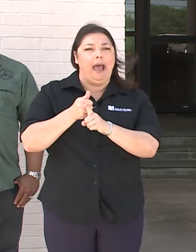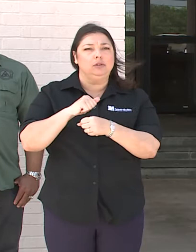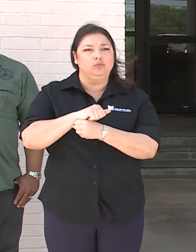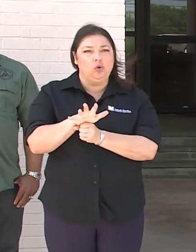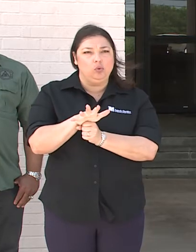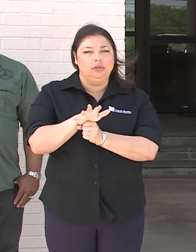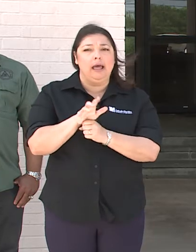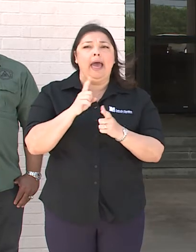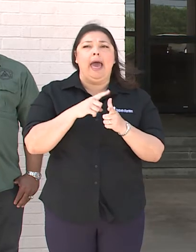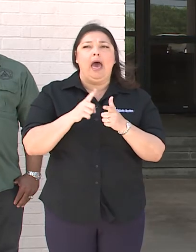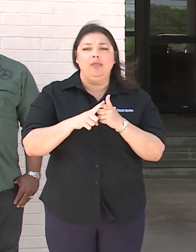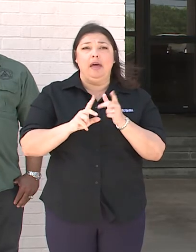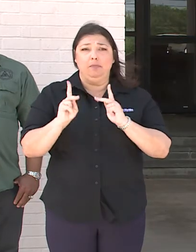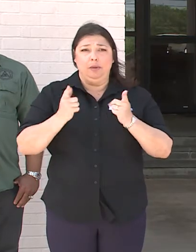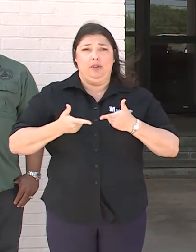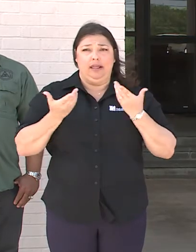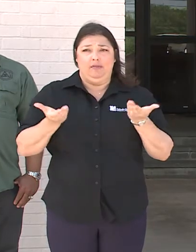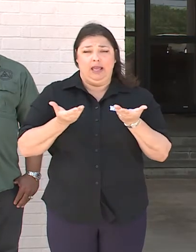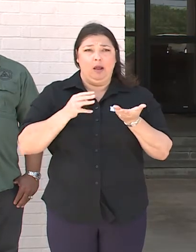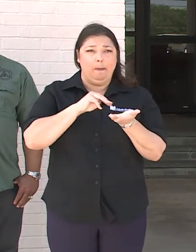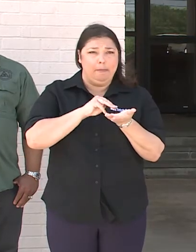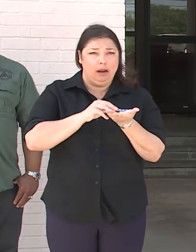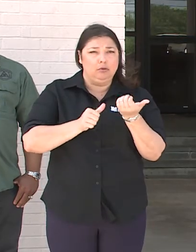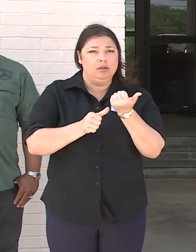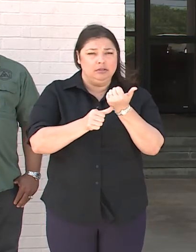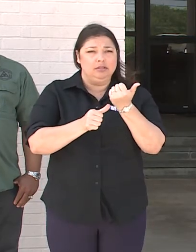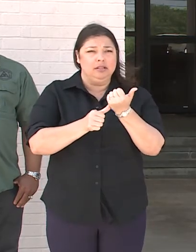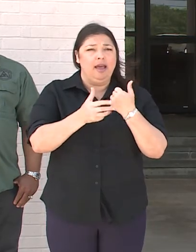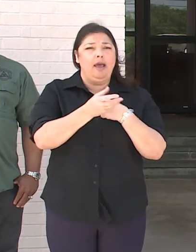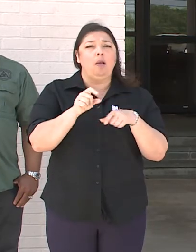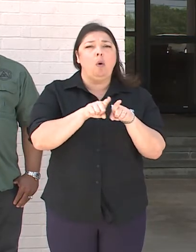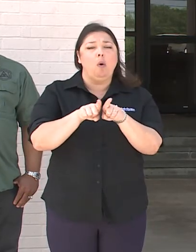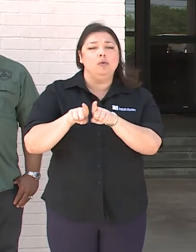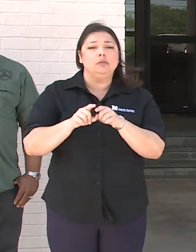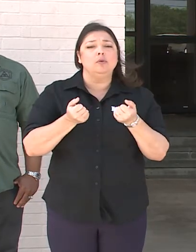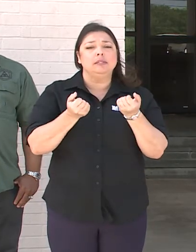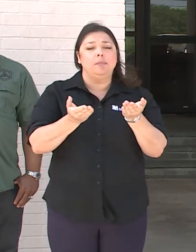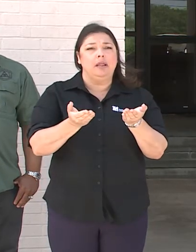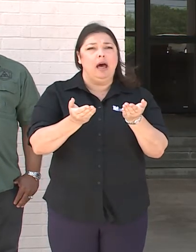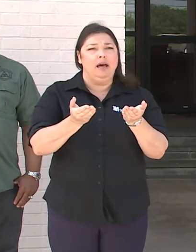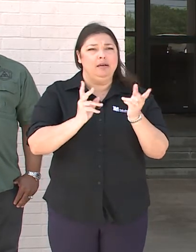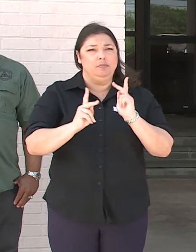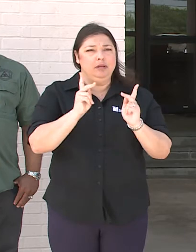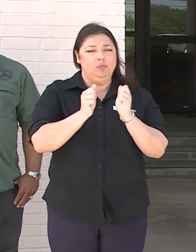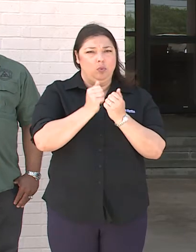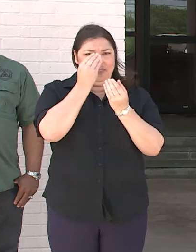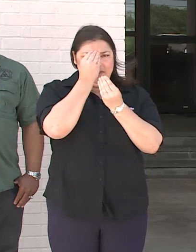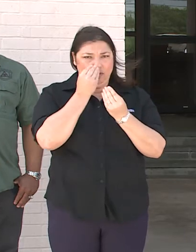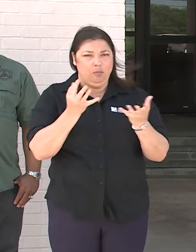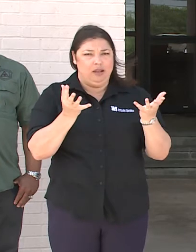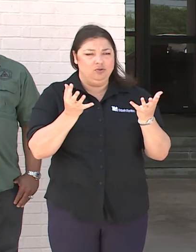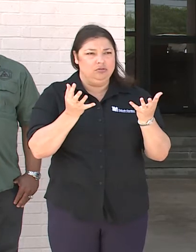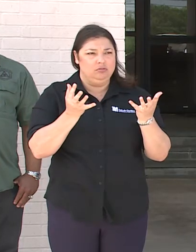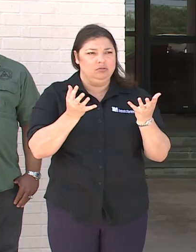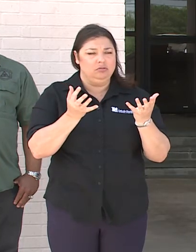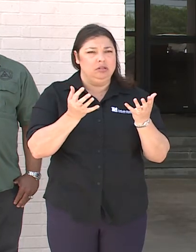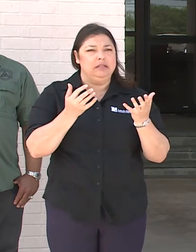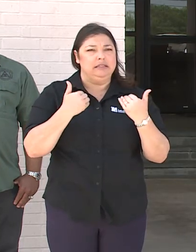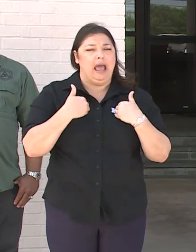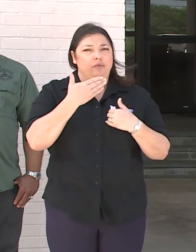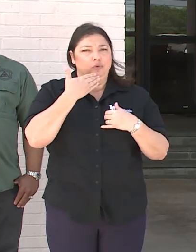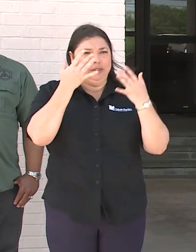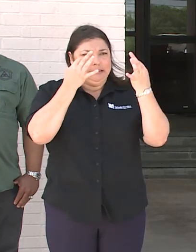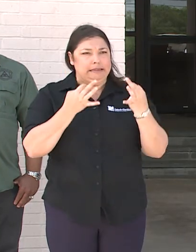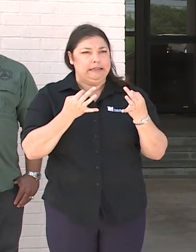give our residents medical assistance in the parish, and also supply officials with the information we need to make informed